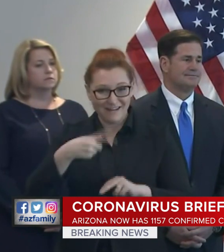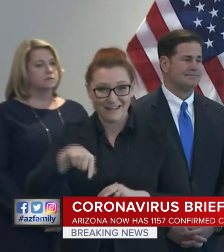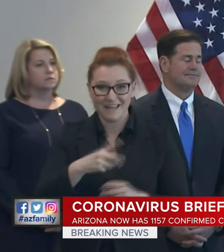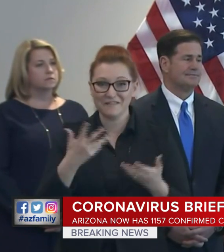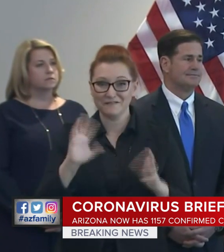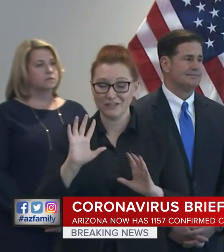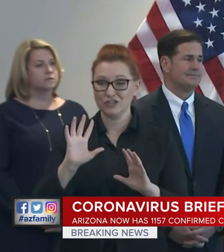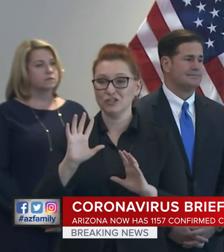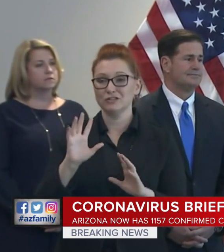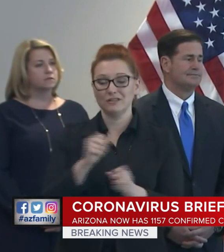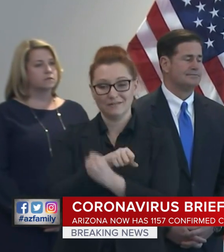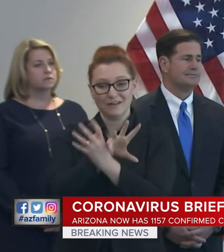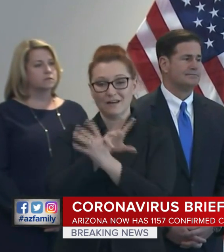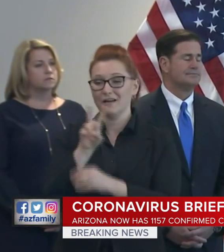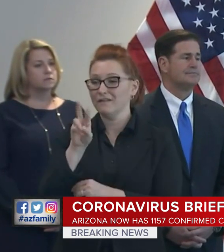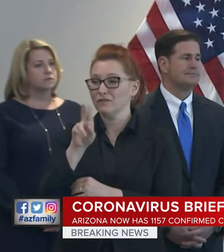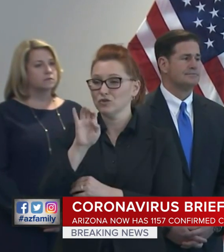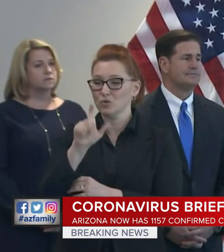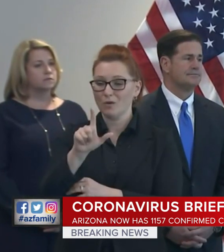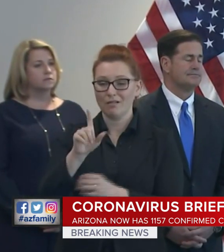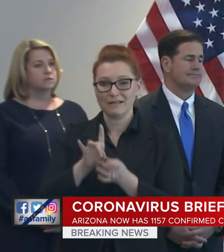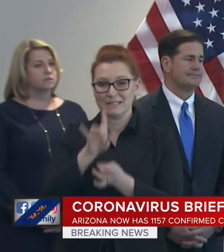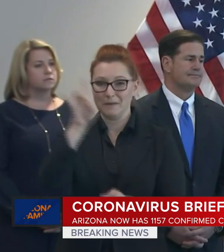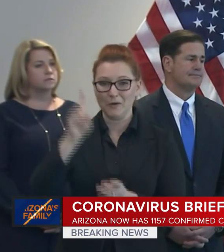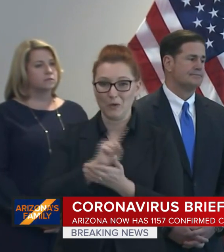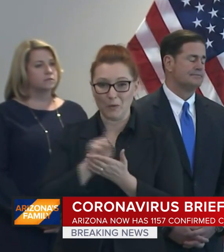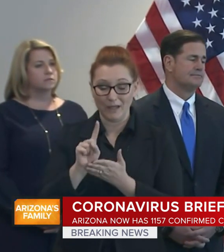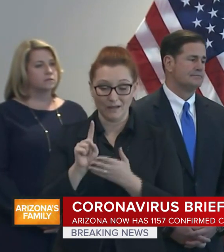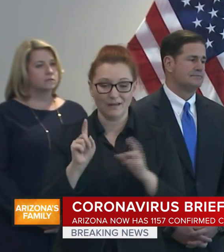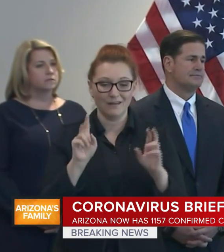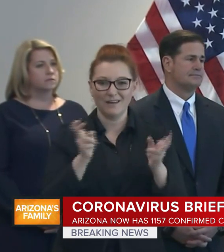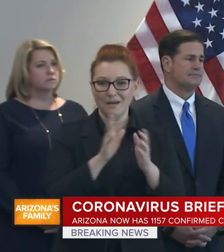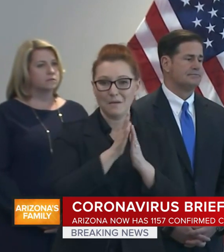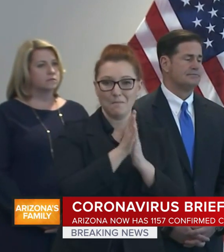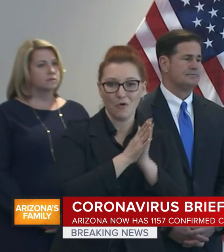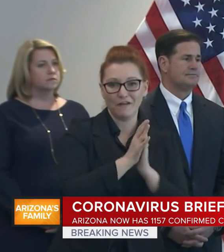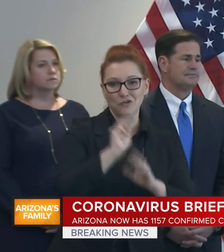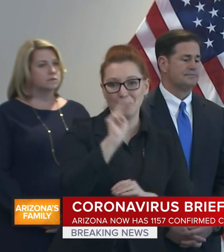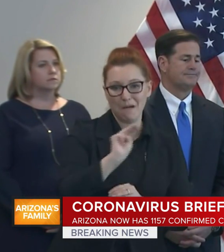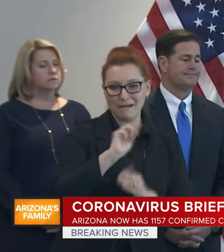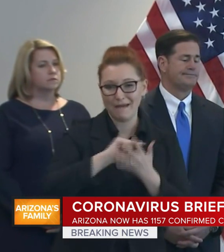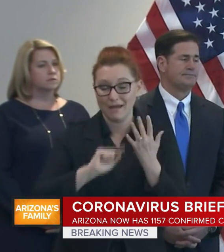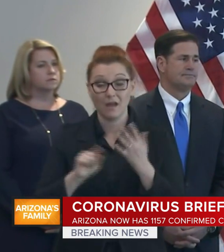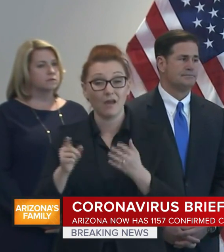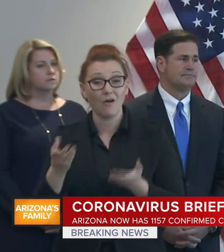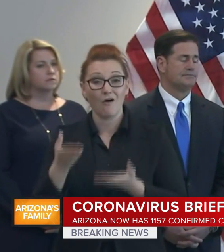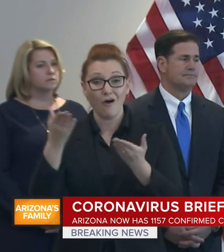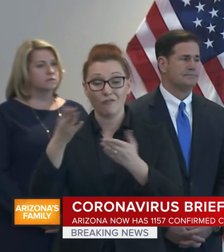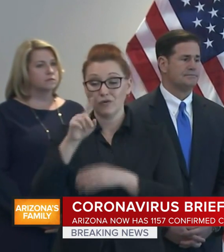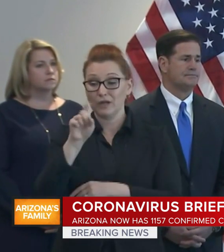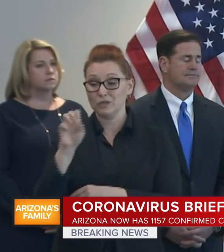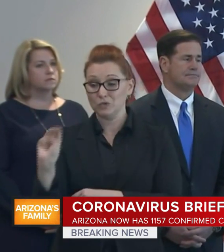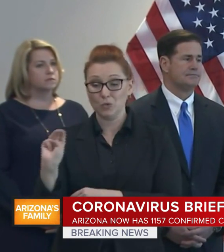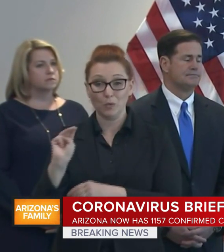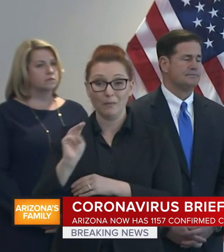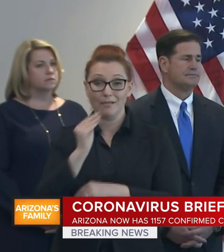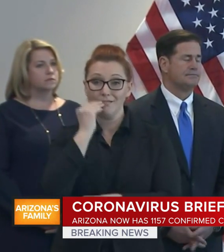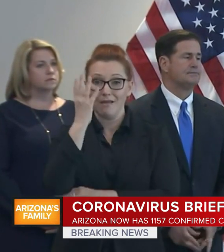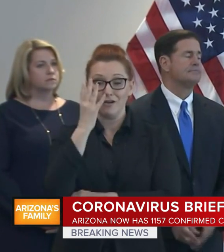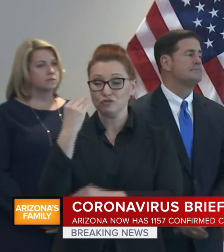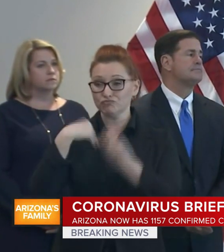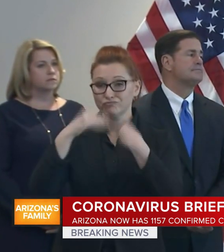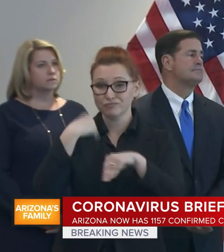with themed days, including Motivational Monday and offering Zoom lunches with school leaders and